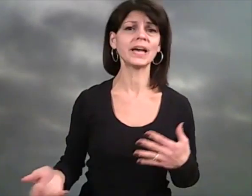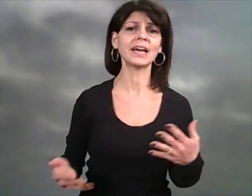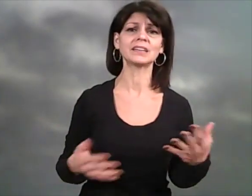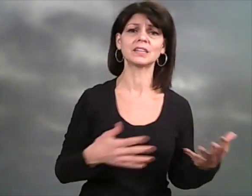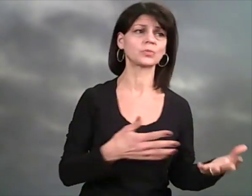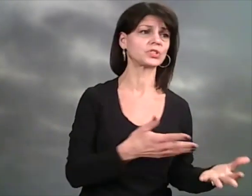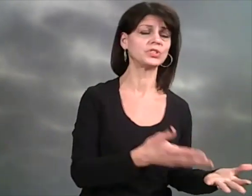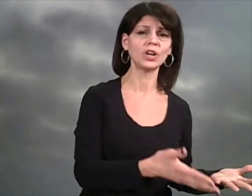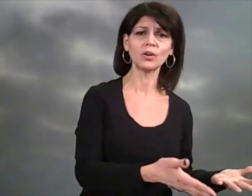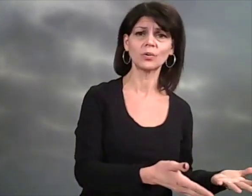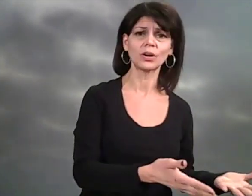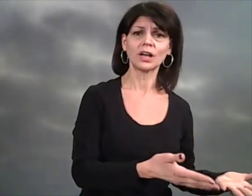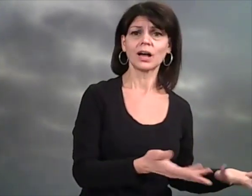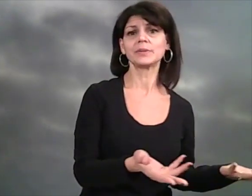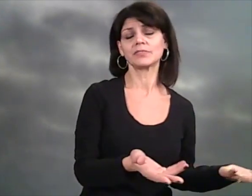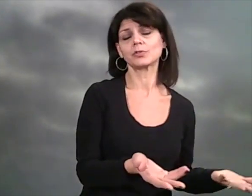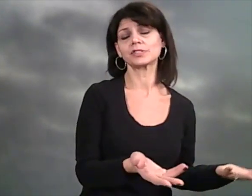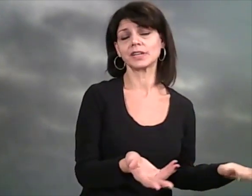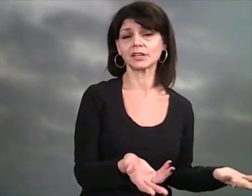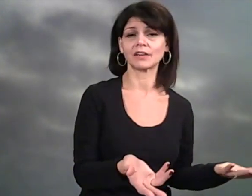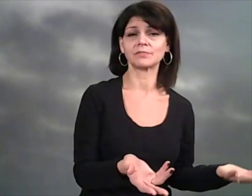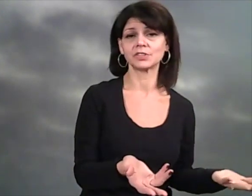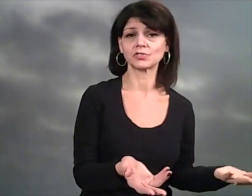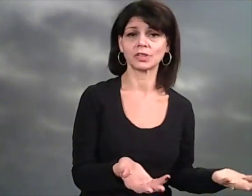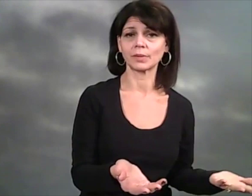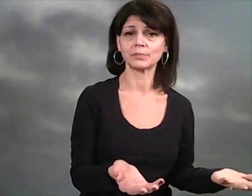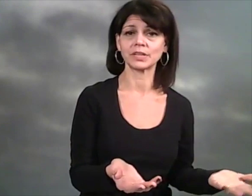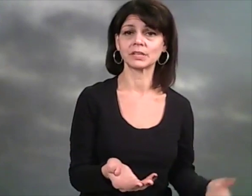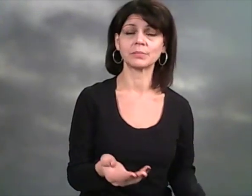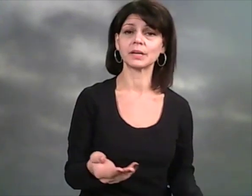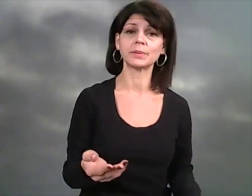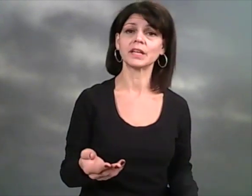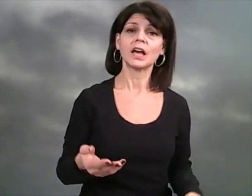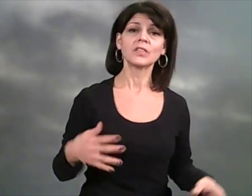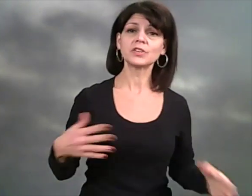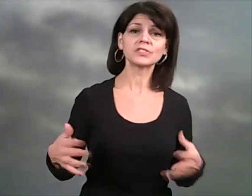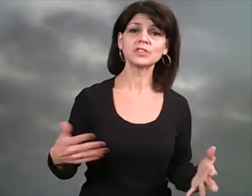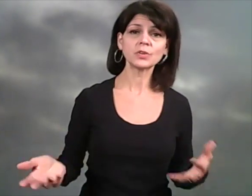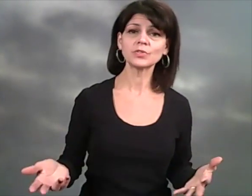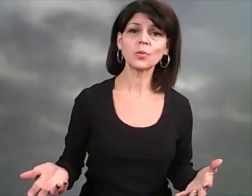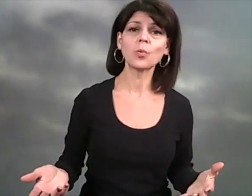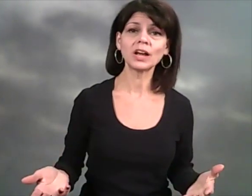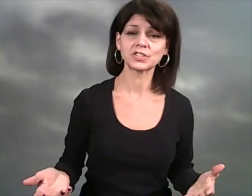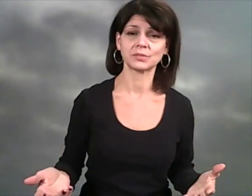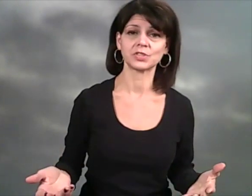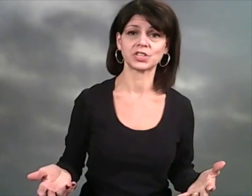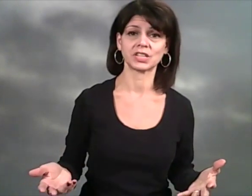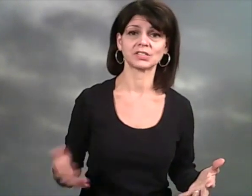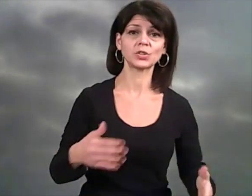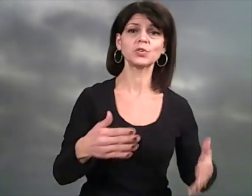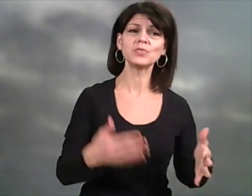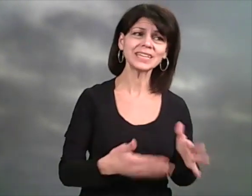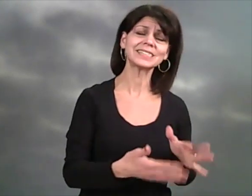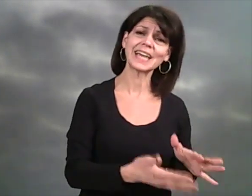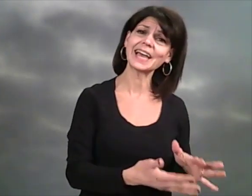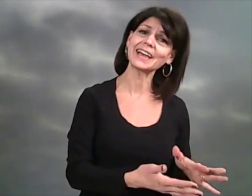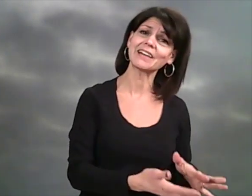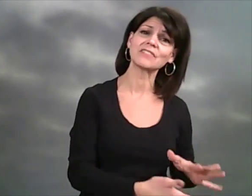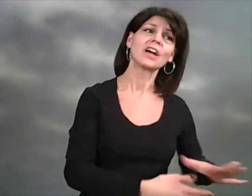bed, and there was no... I mean, of course now you have children that might pee in the bed, but there were no washing machines. So you needed to have